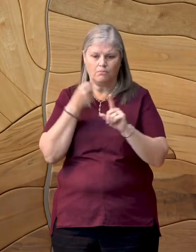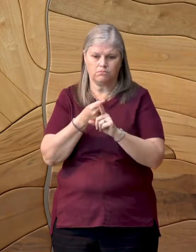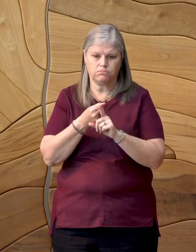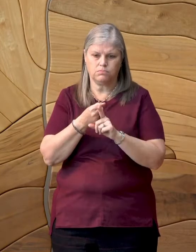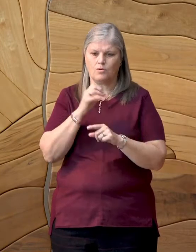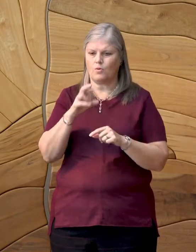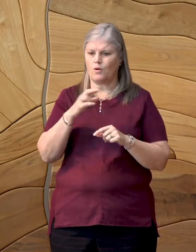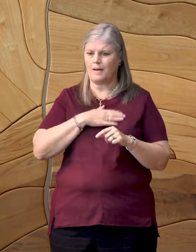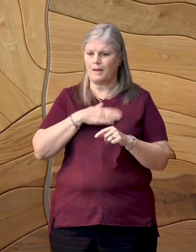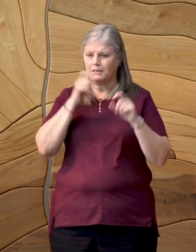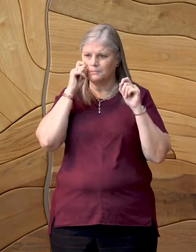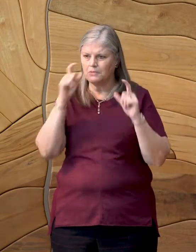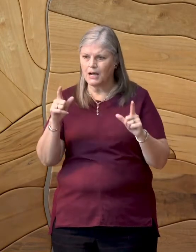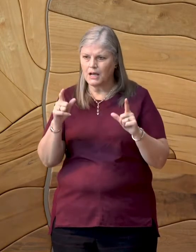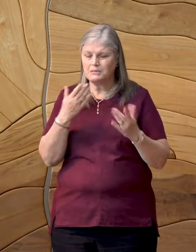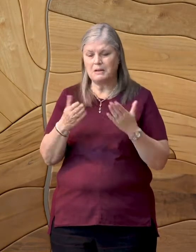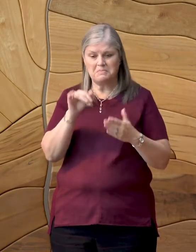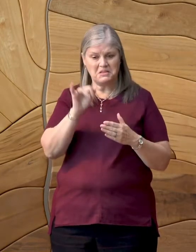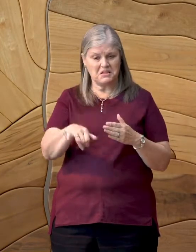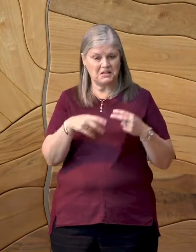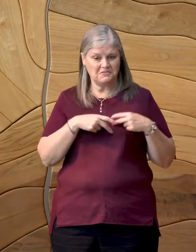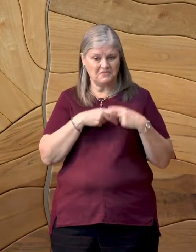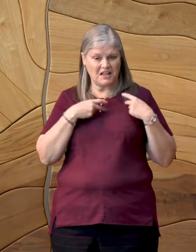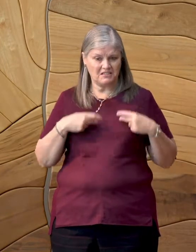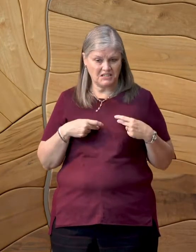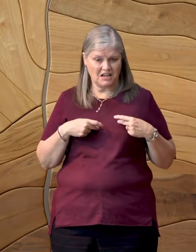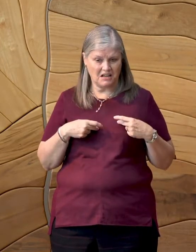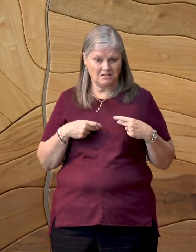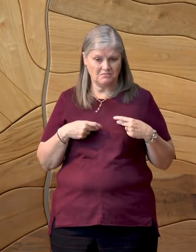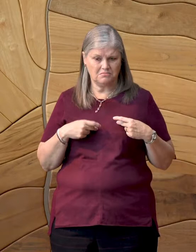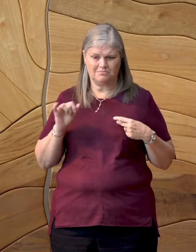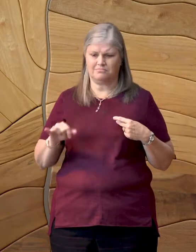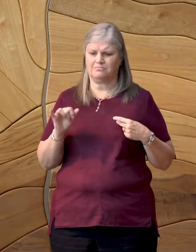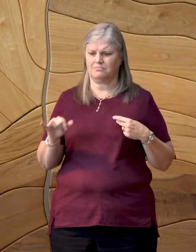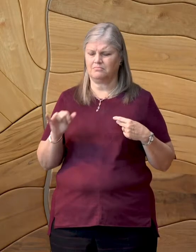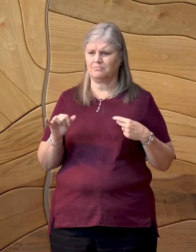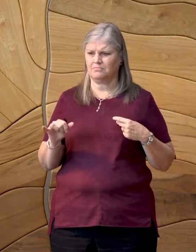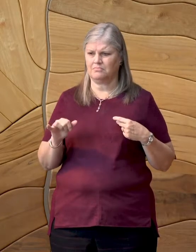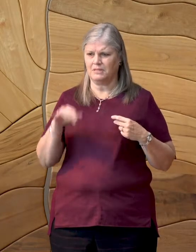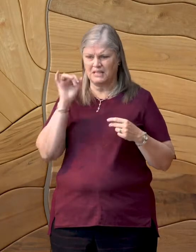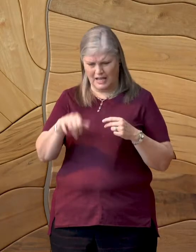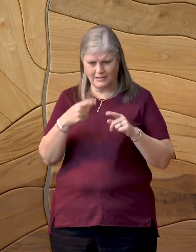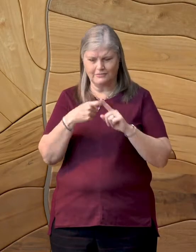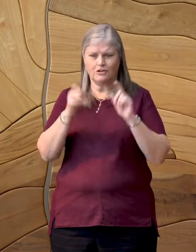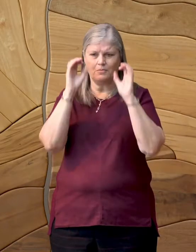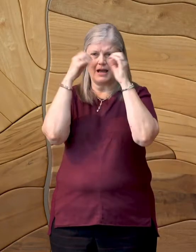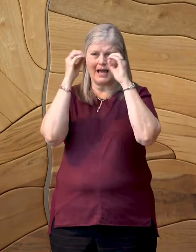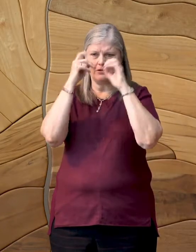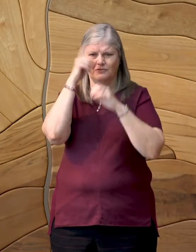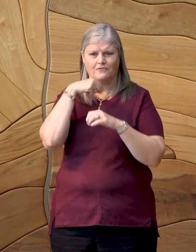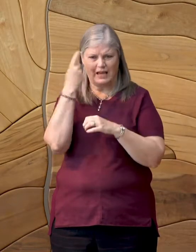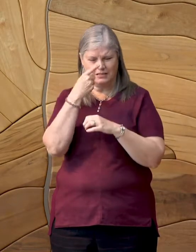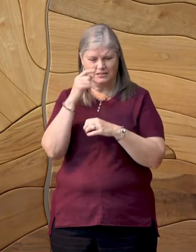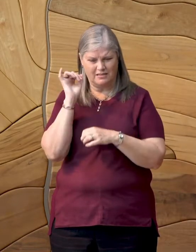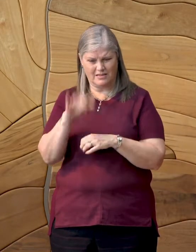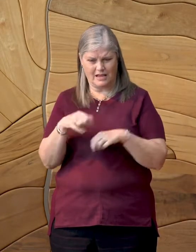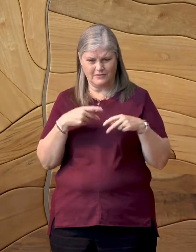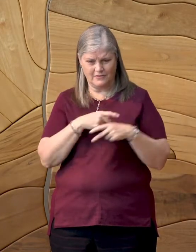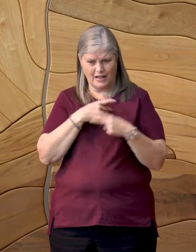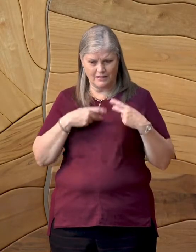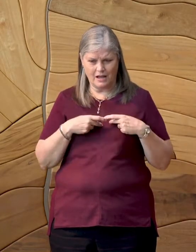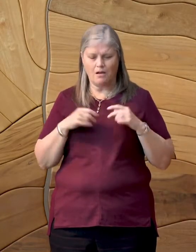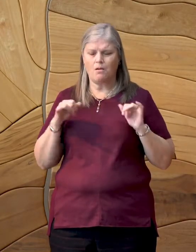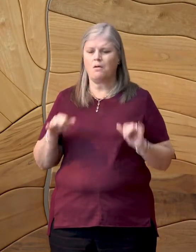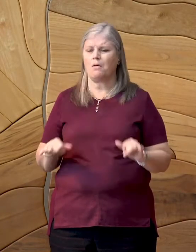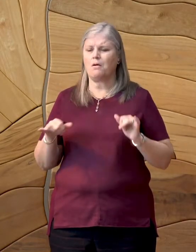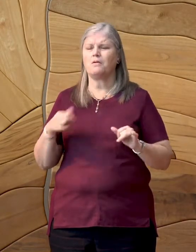It could be a valentine. Where did this come from? An owl's face is a valentine. Now